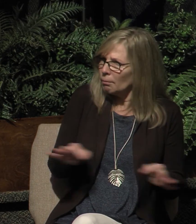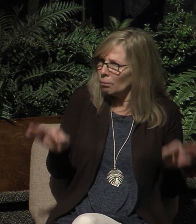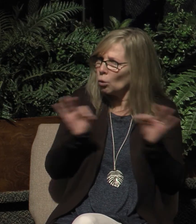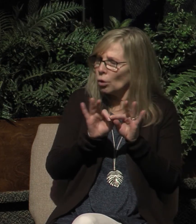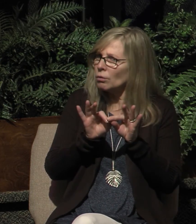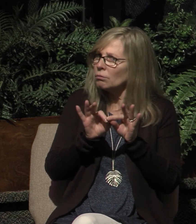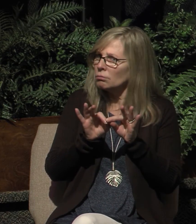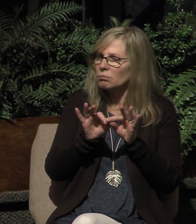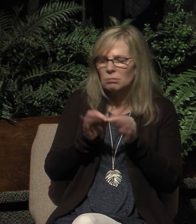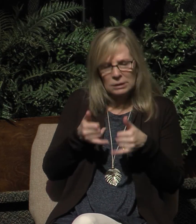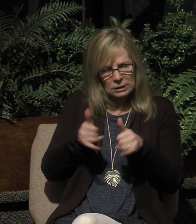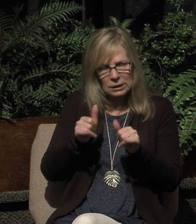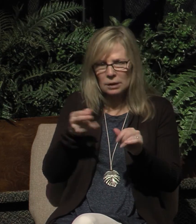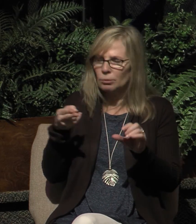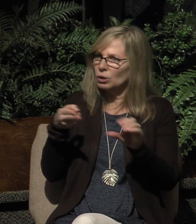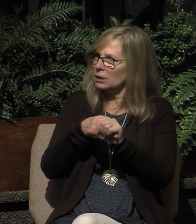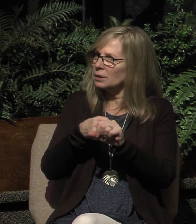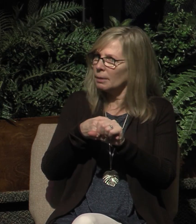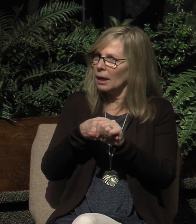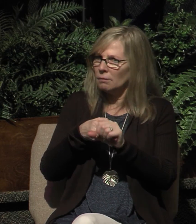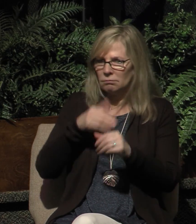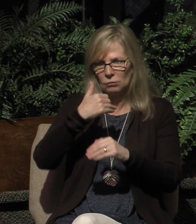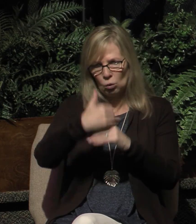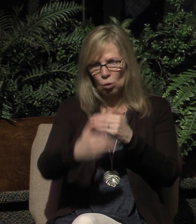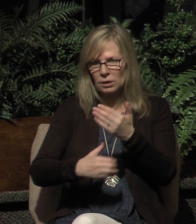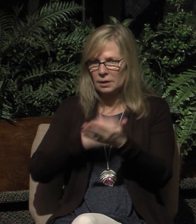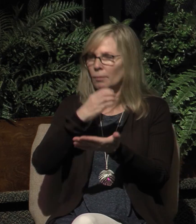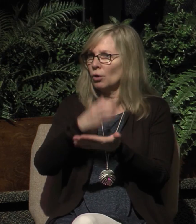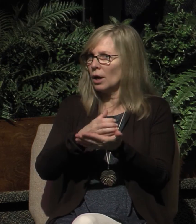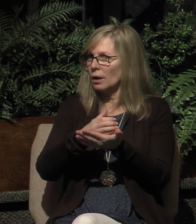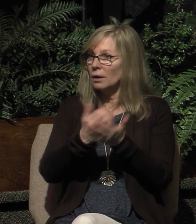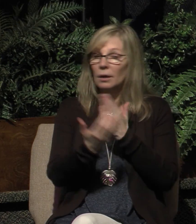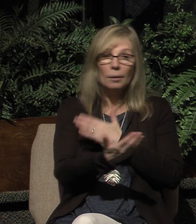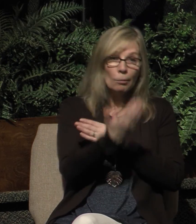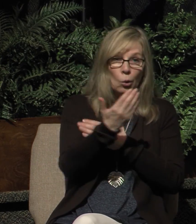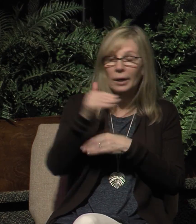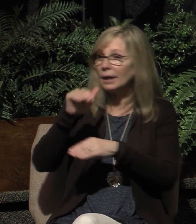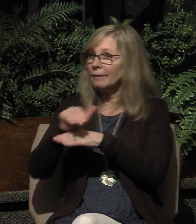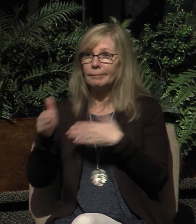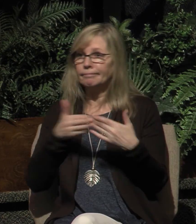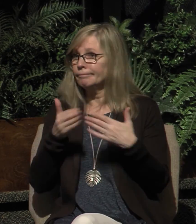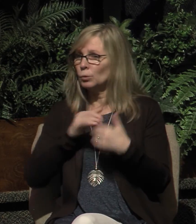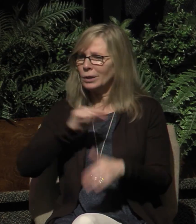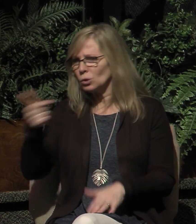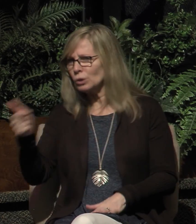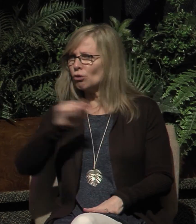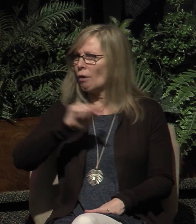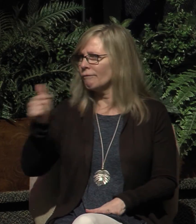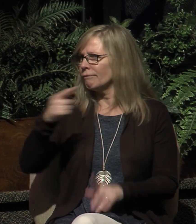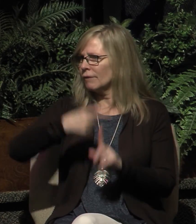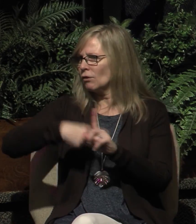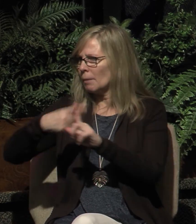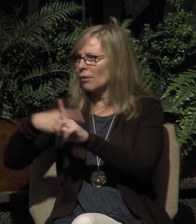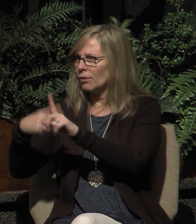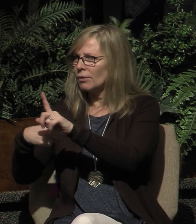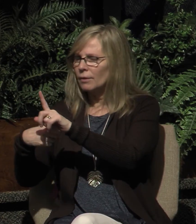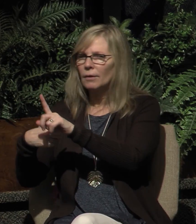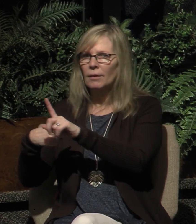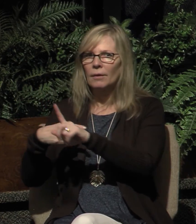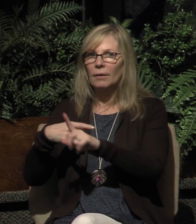that you participate in the Lord's Supper morning or evening we switch off every month because the Lord's Supper is the